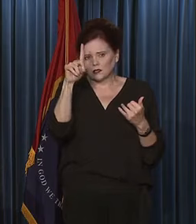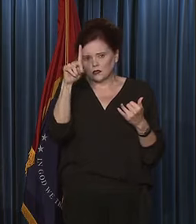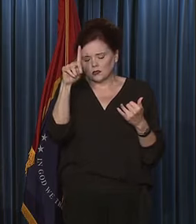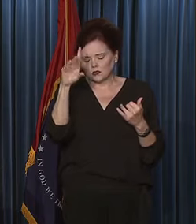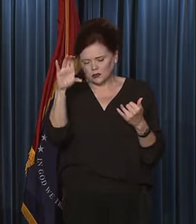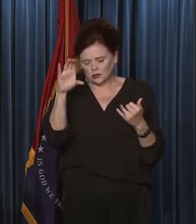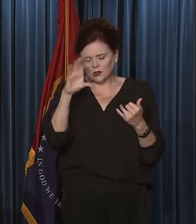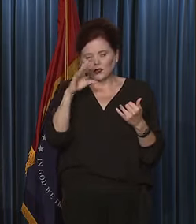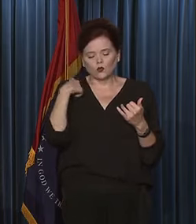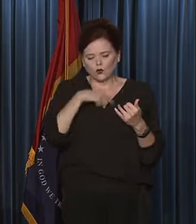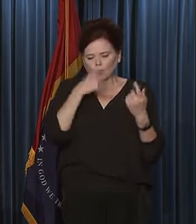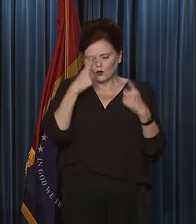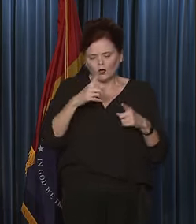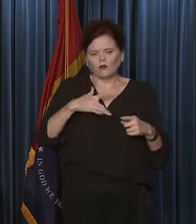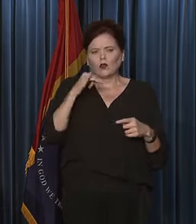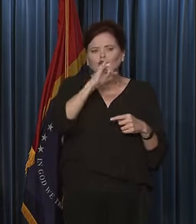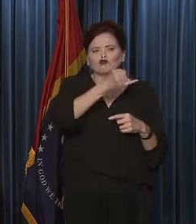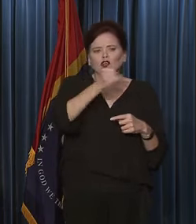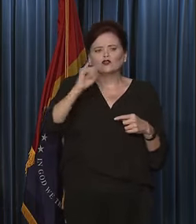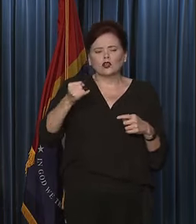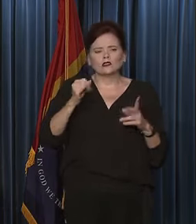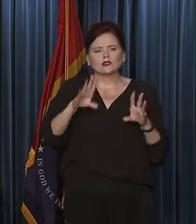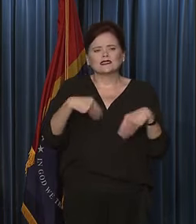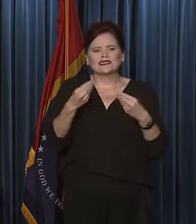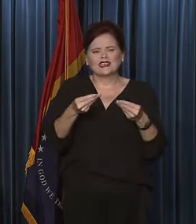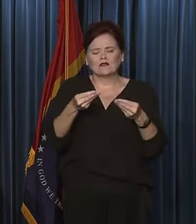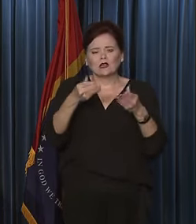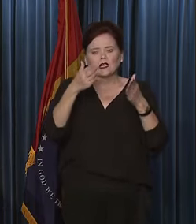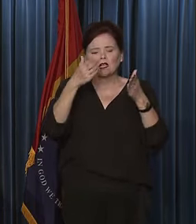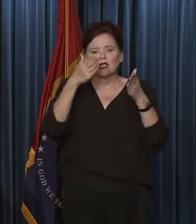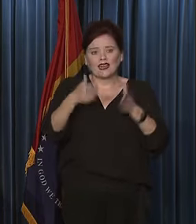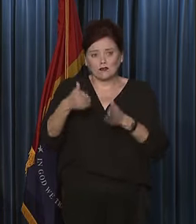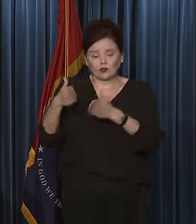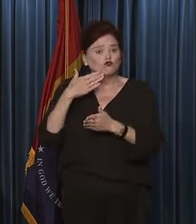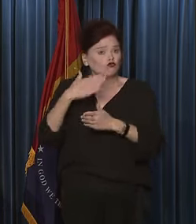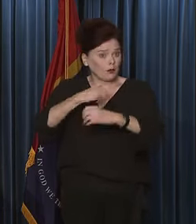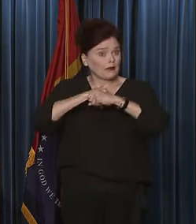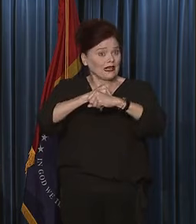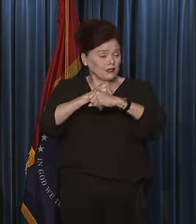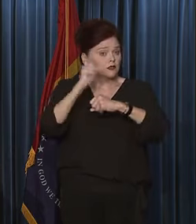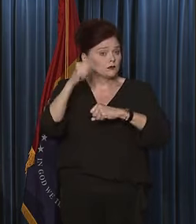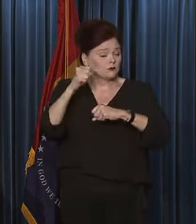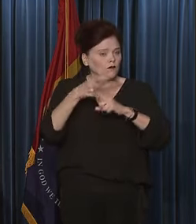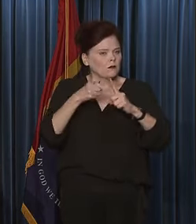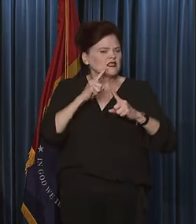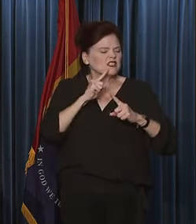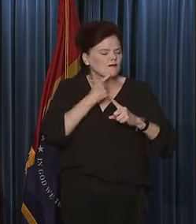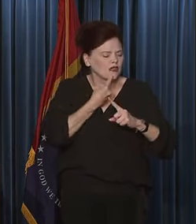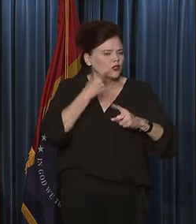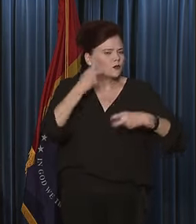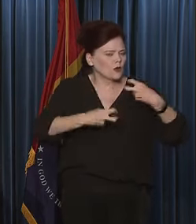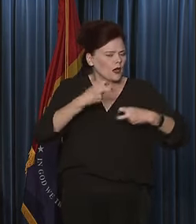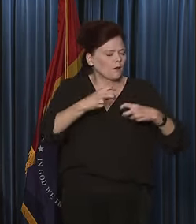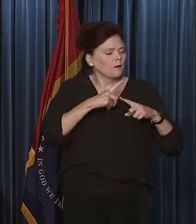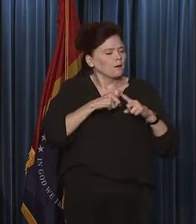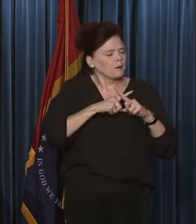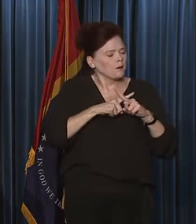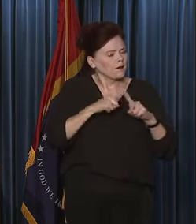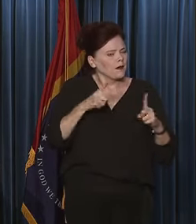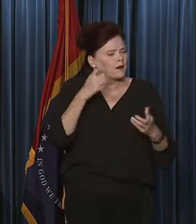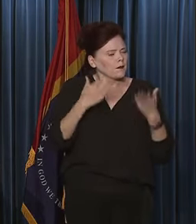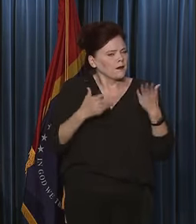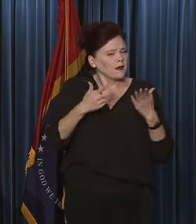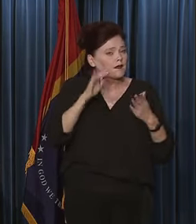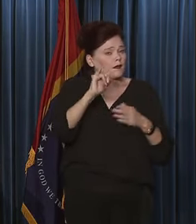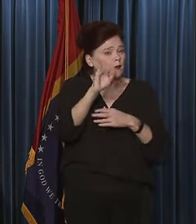feel like that the Johnson & Johnson is giving individuals good protection from those severe complications. But it may well be that a